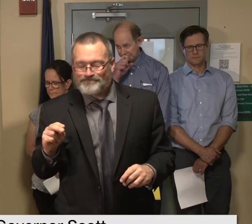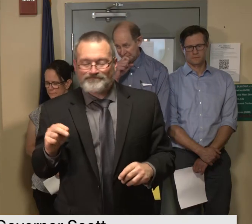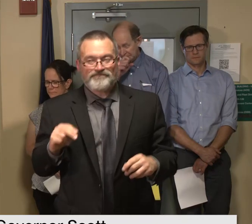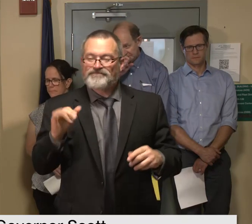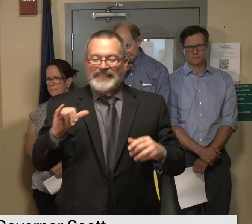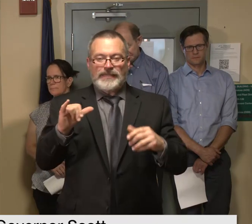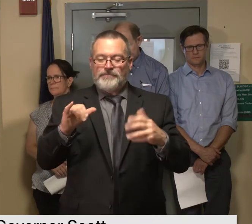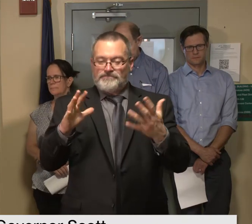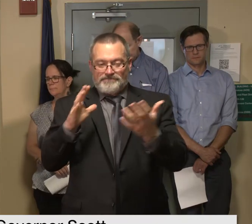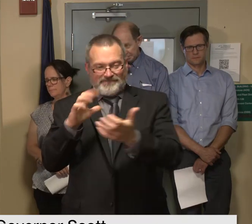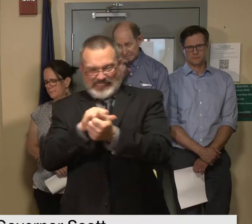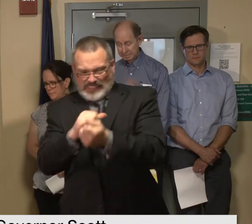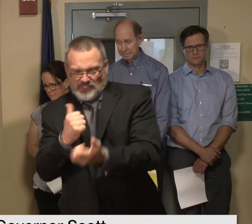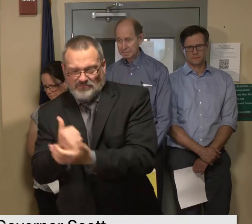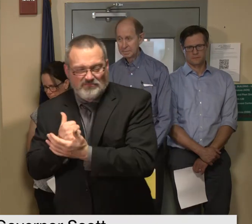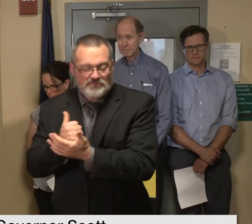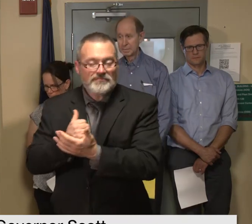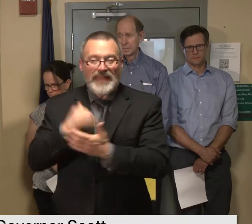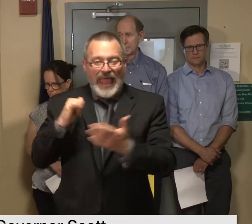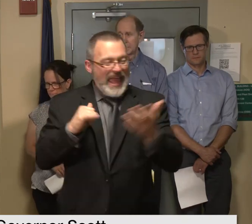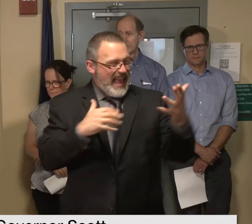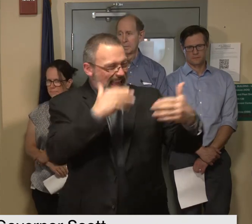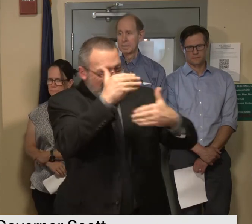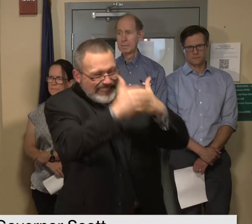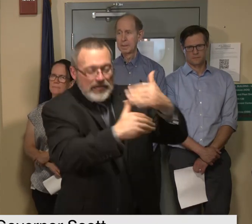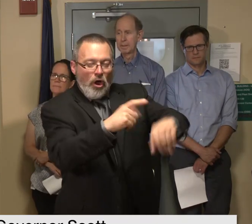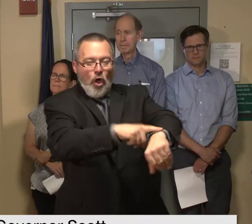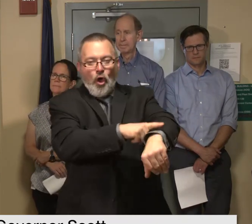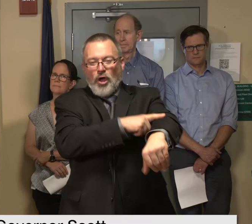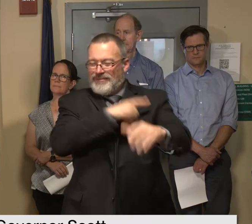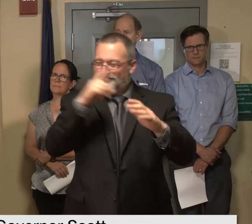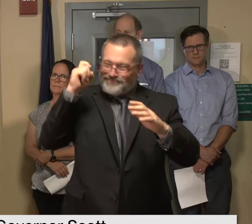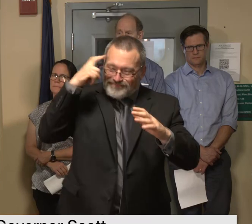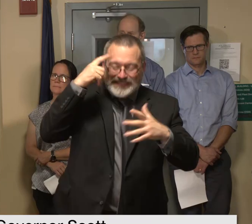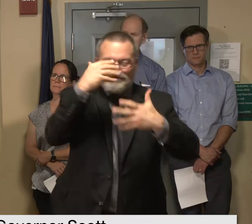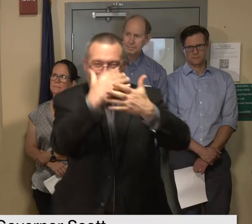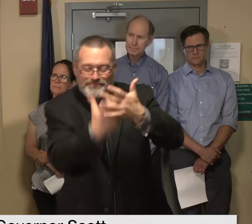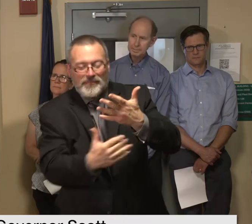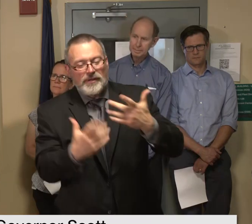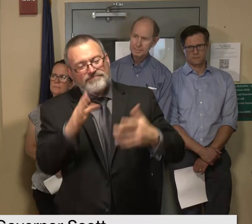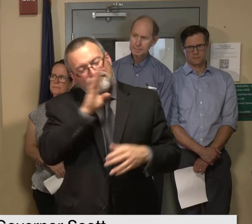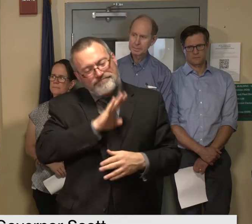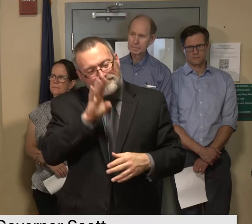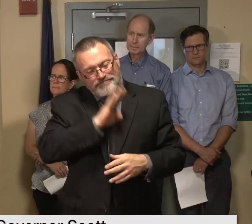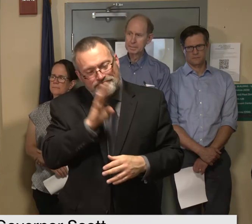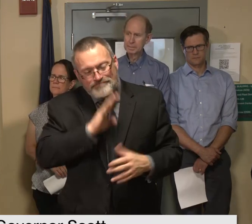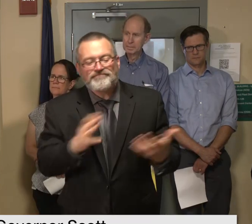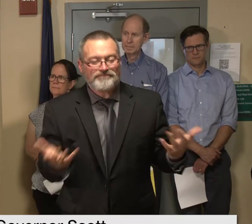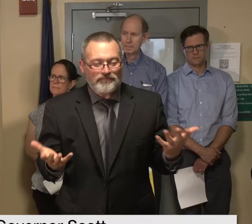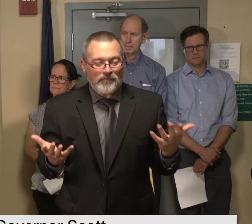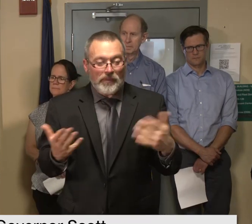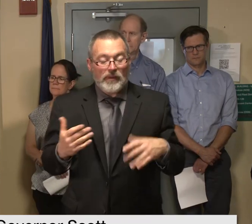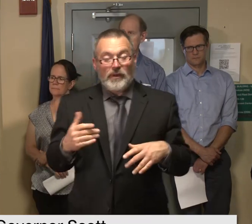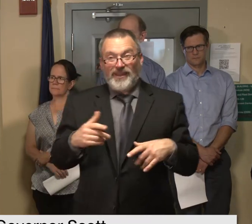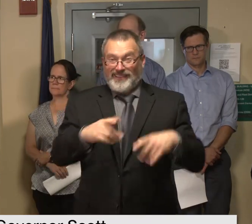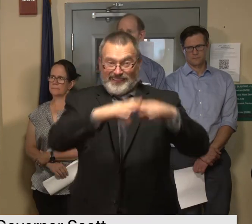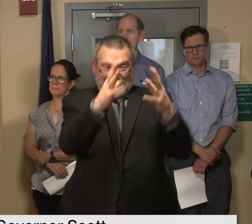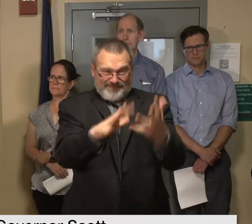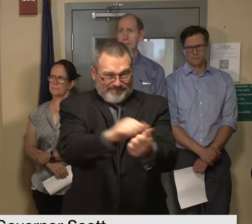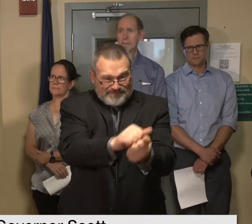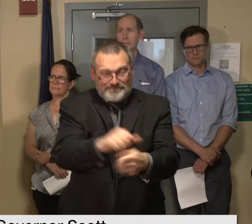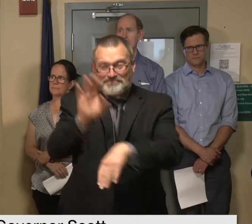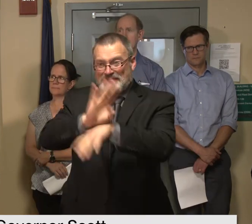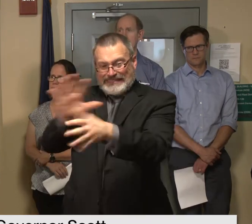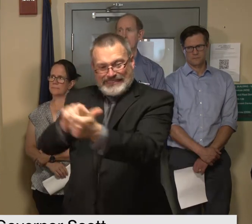and that's where the frustration typically comes through because you have damage to your home you expect the